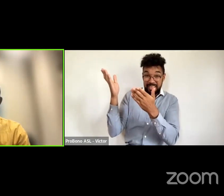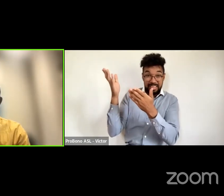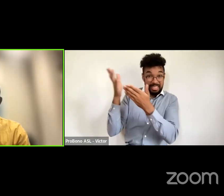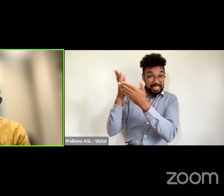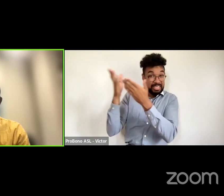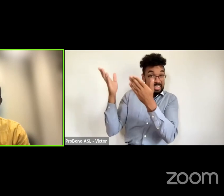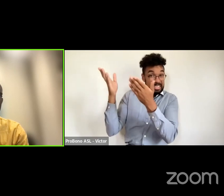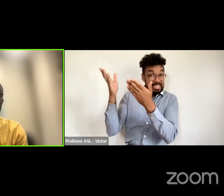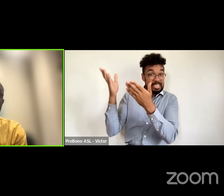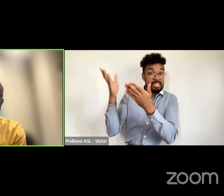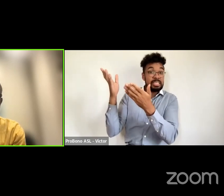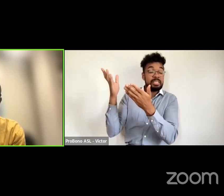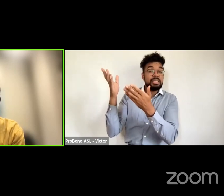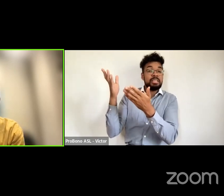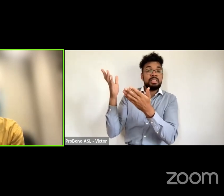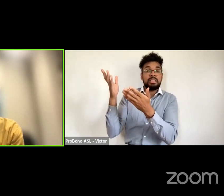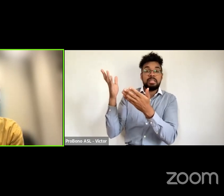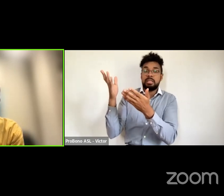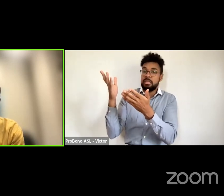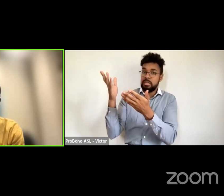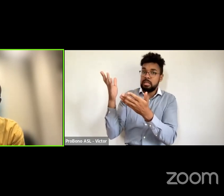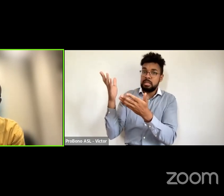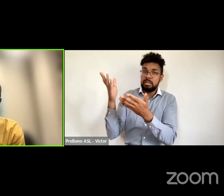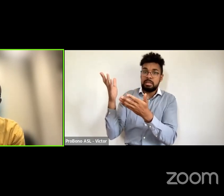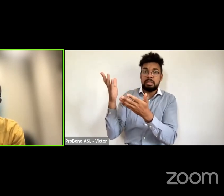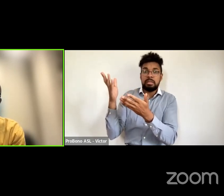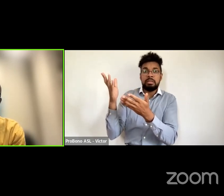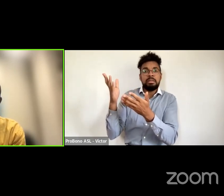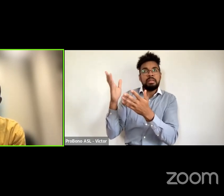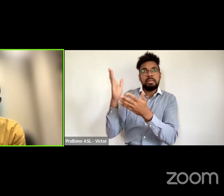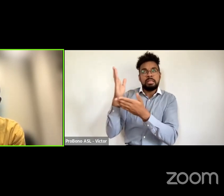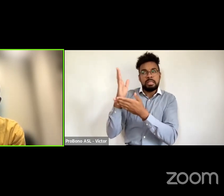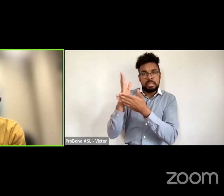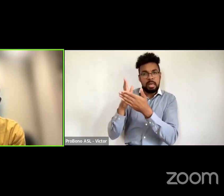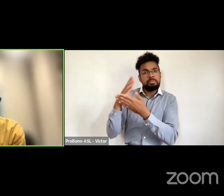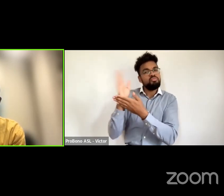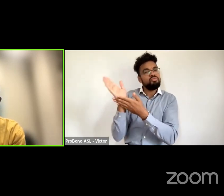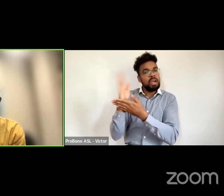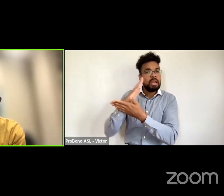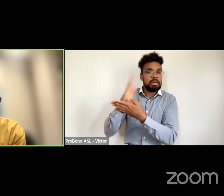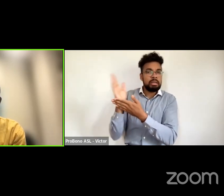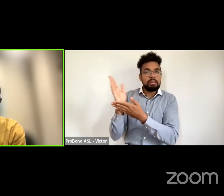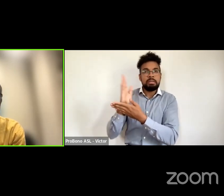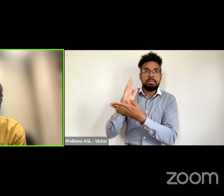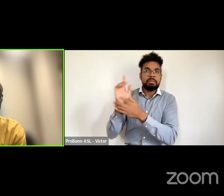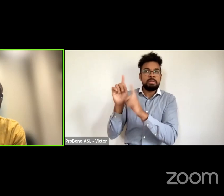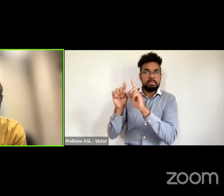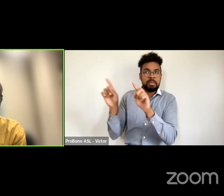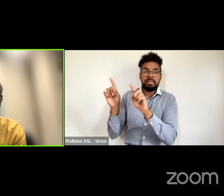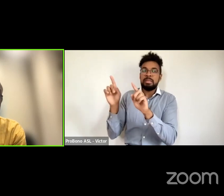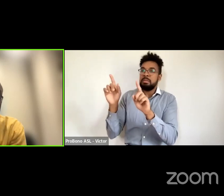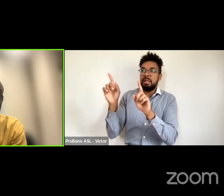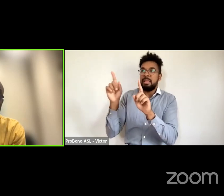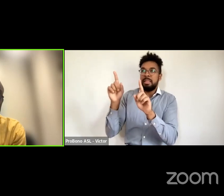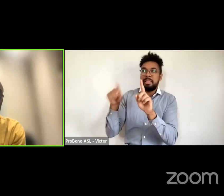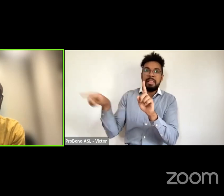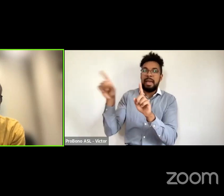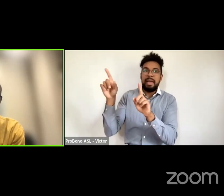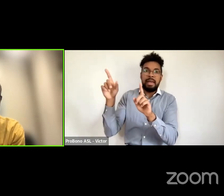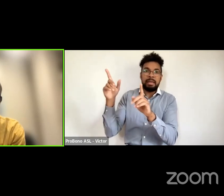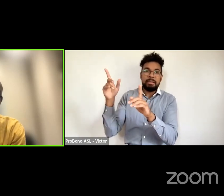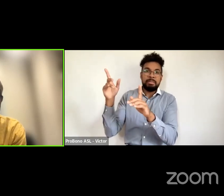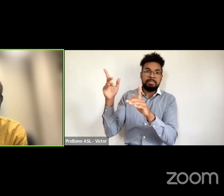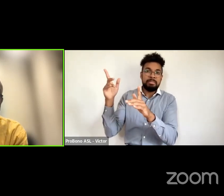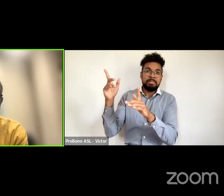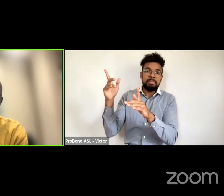um to a certain degree they have some some some issues on their hands at times they